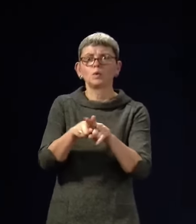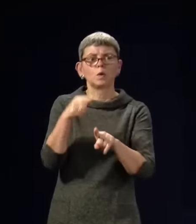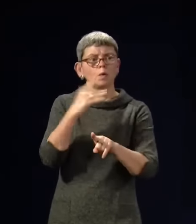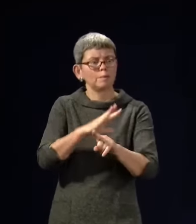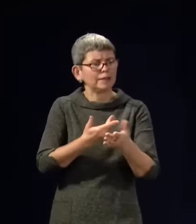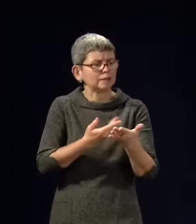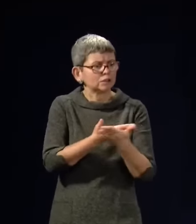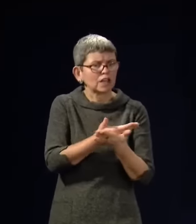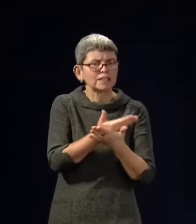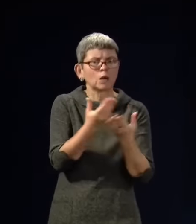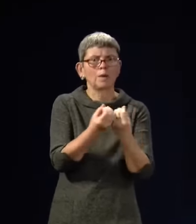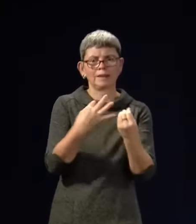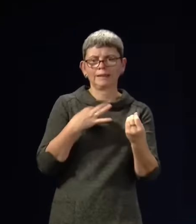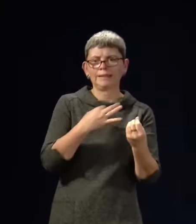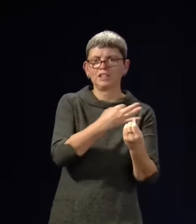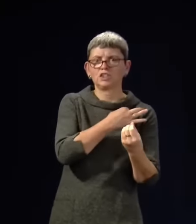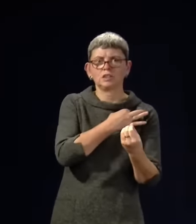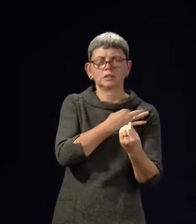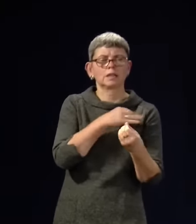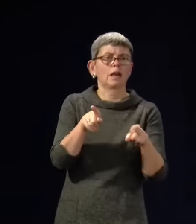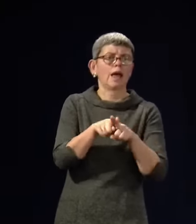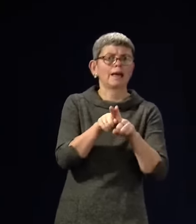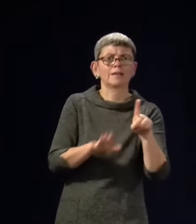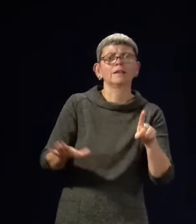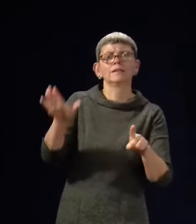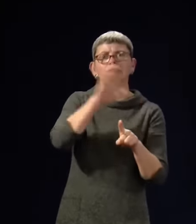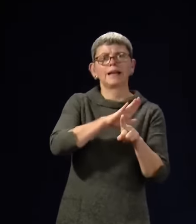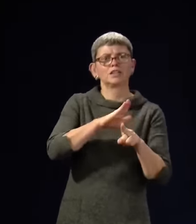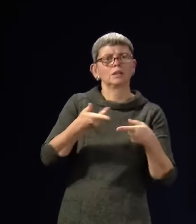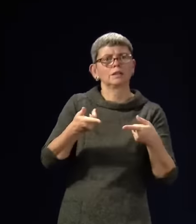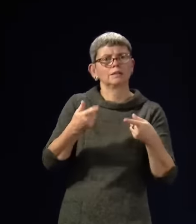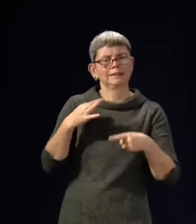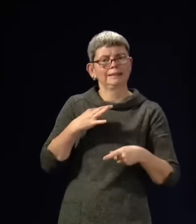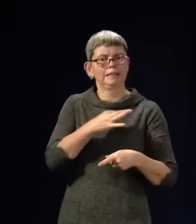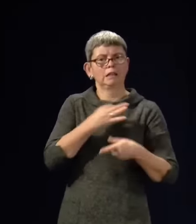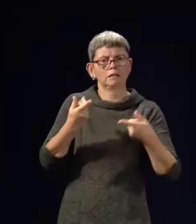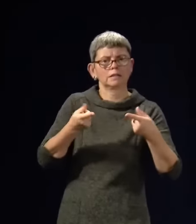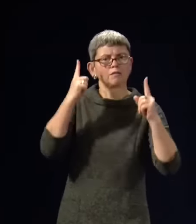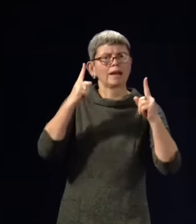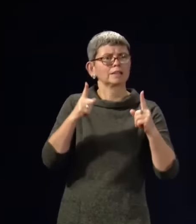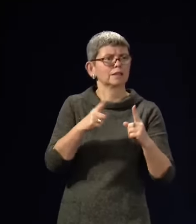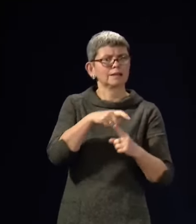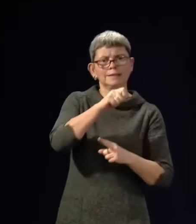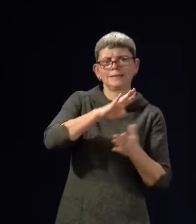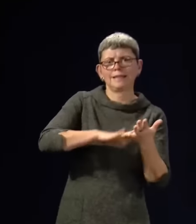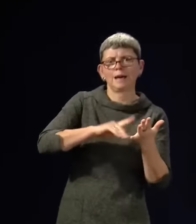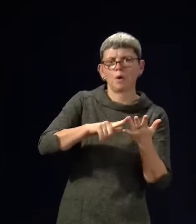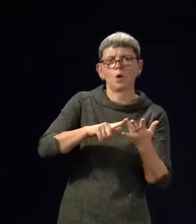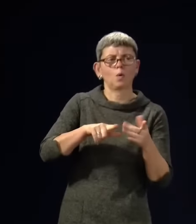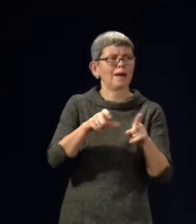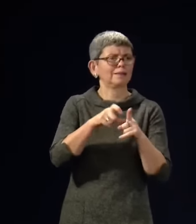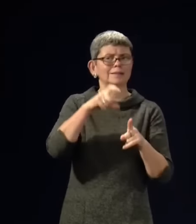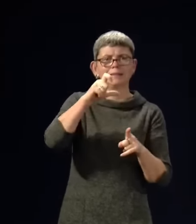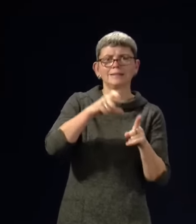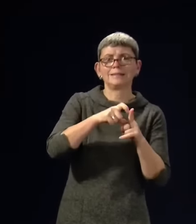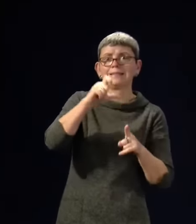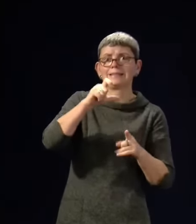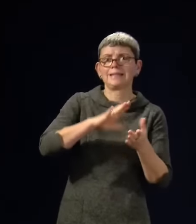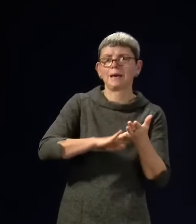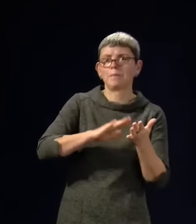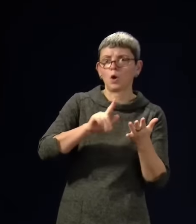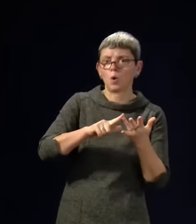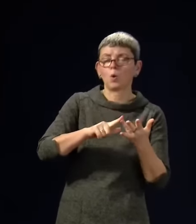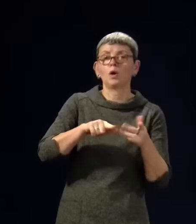clinicians. So getting the likes of the National Clinical Director, the CMO and others to speak to those, the DCMO, forgive me, it was to speak to